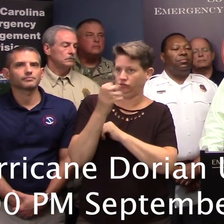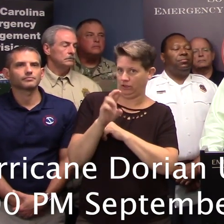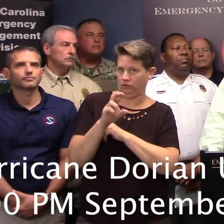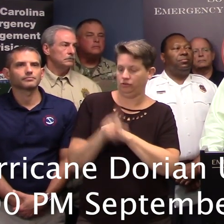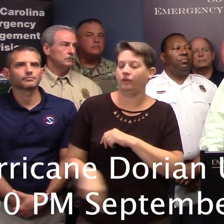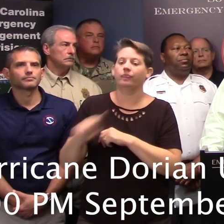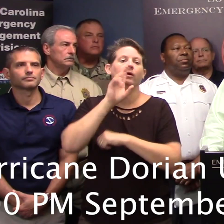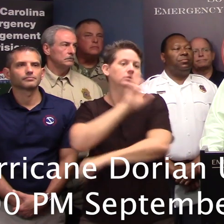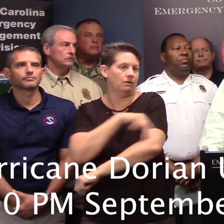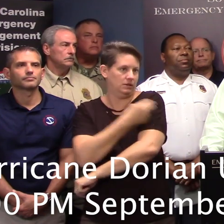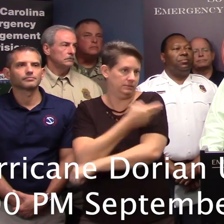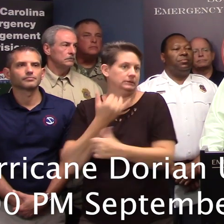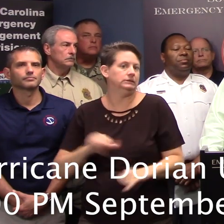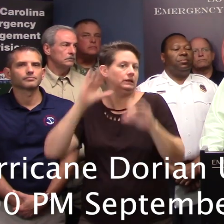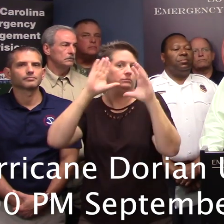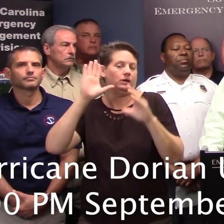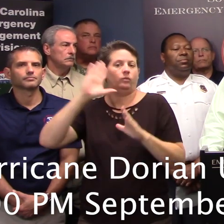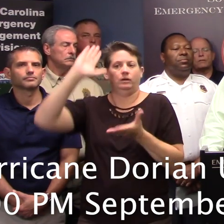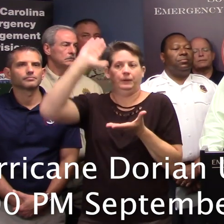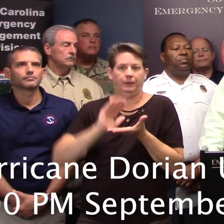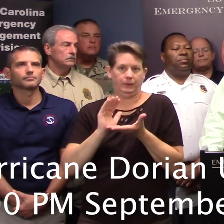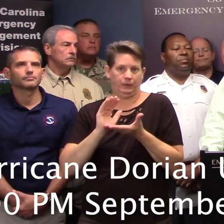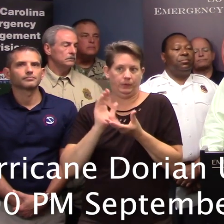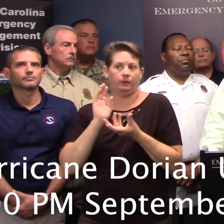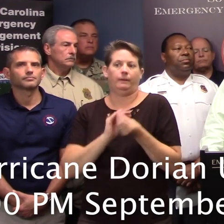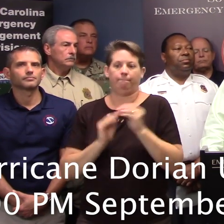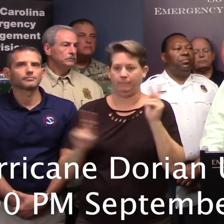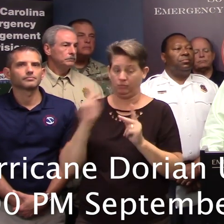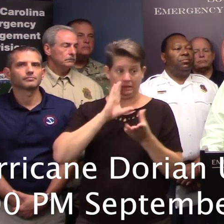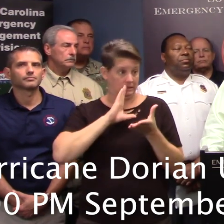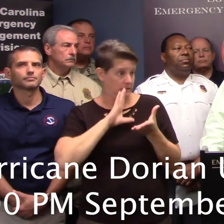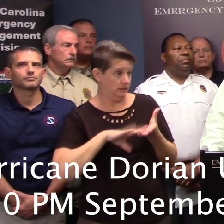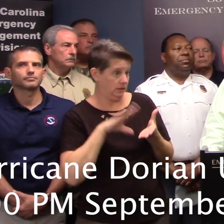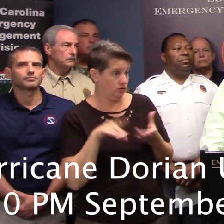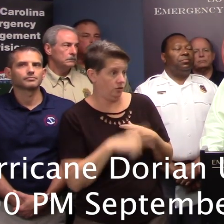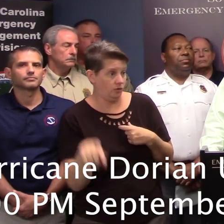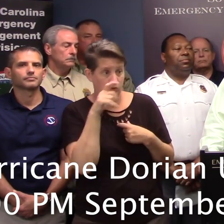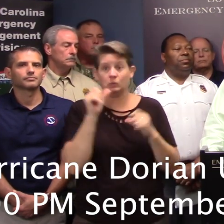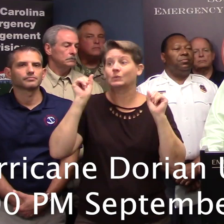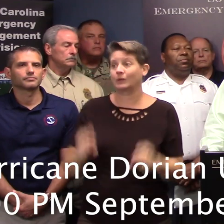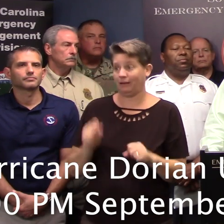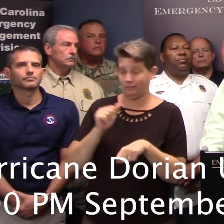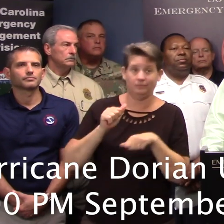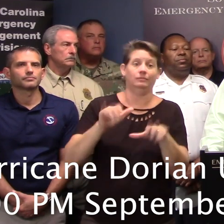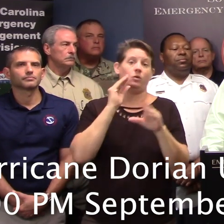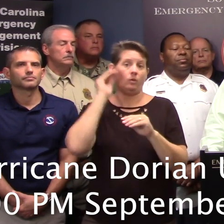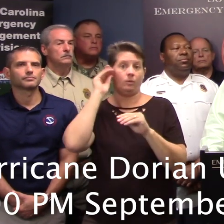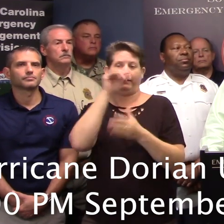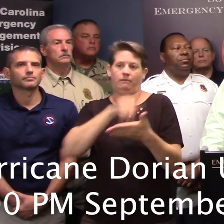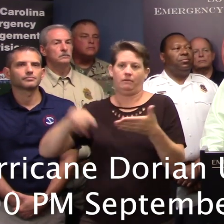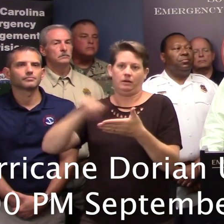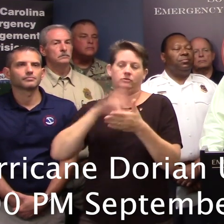are still expected to reduce their census to discharge patients that can be safely sent home and cancel elected